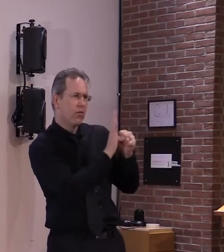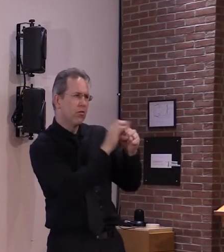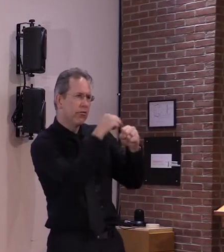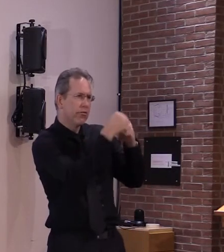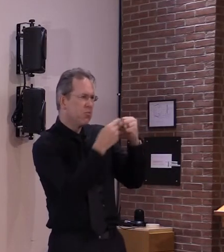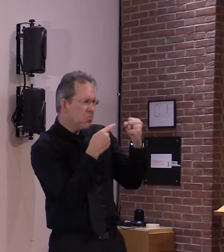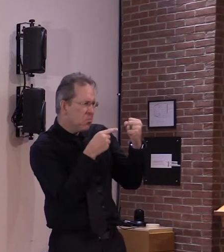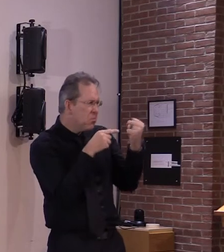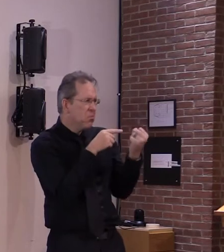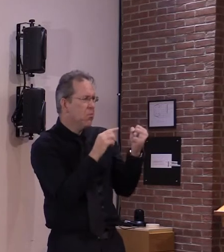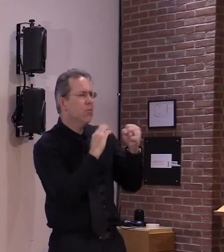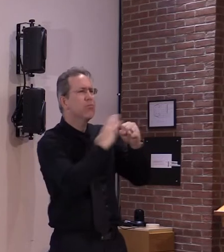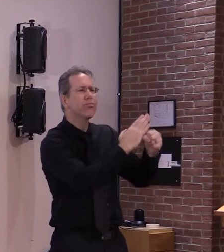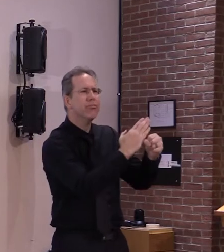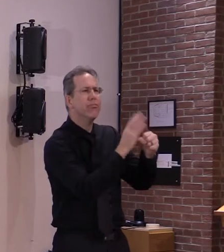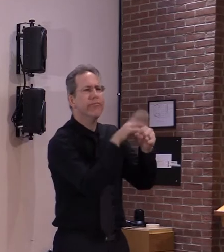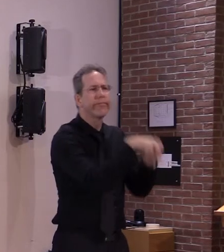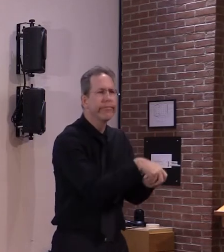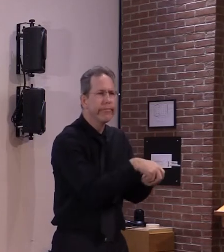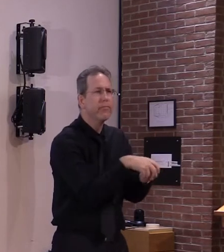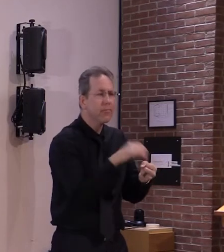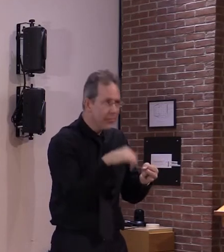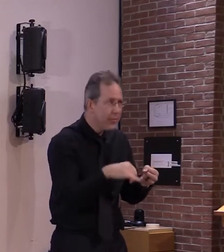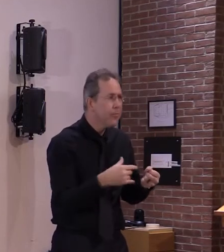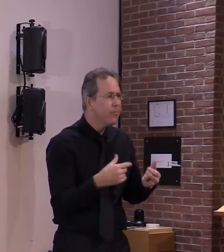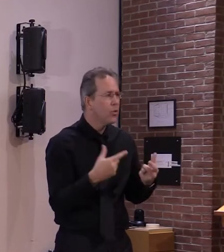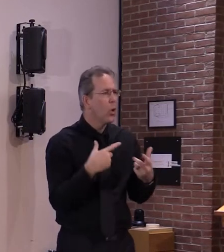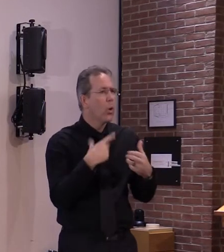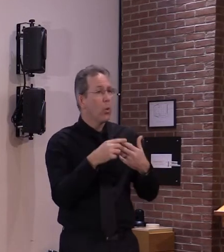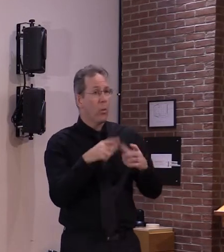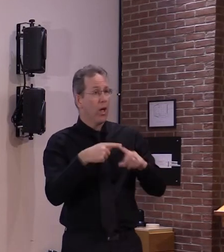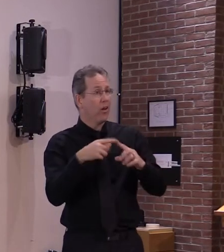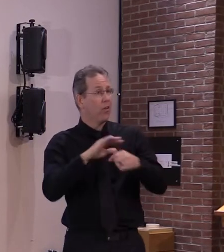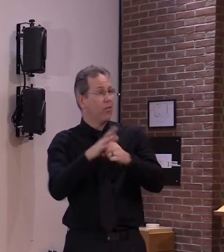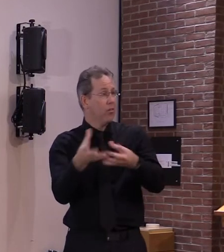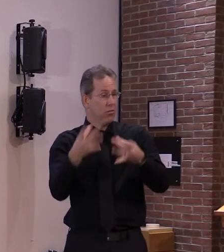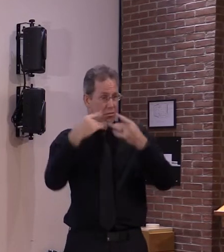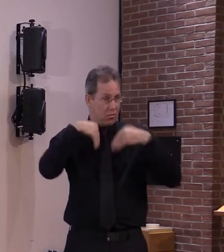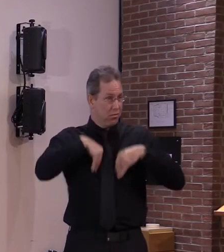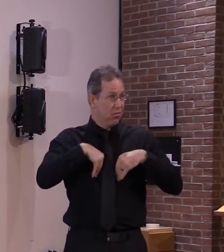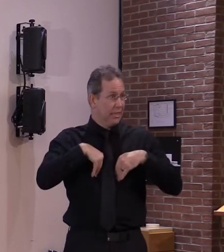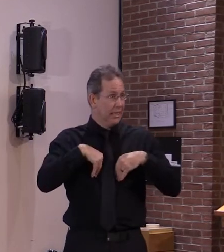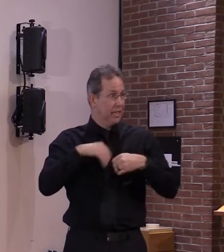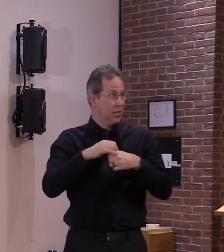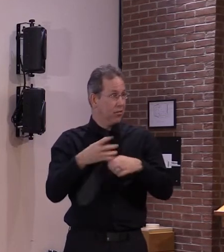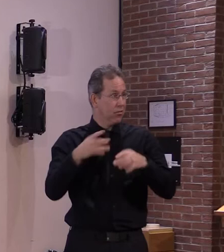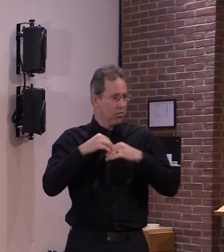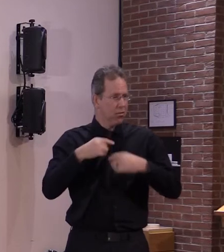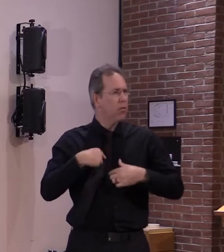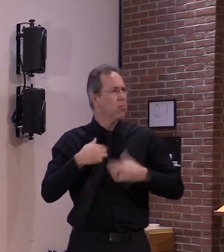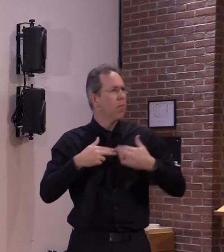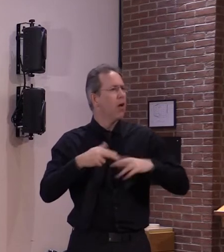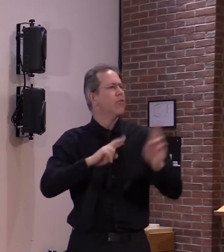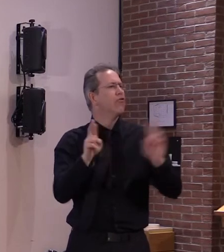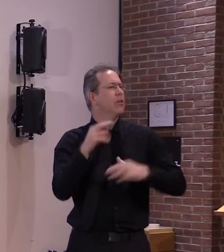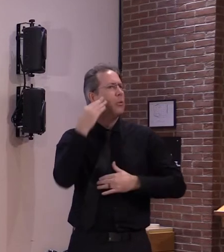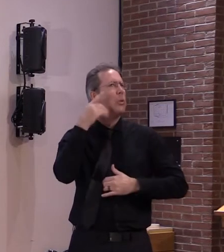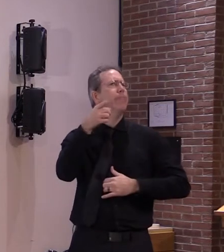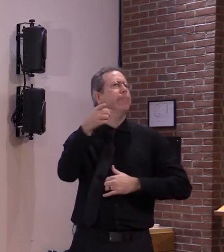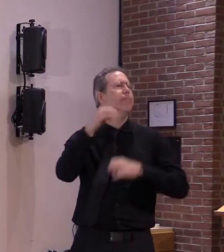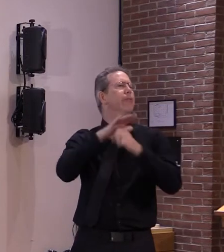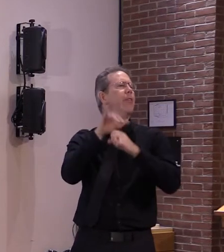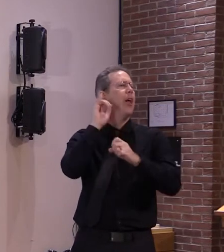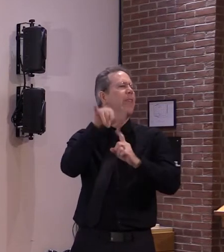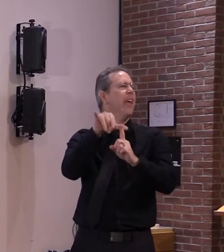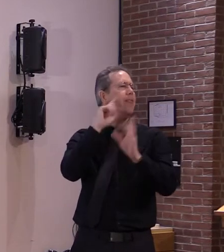messenger rna goes into the cells of our body and the muscles that we inject to